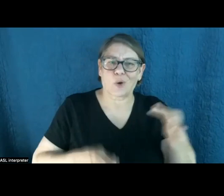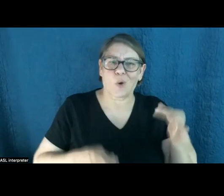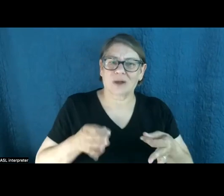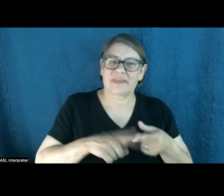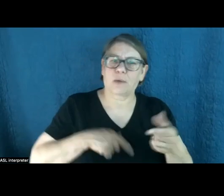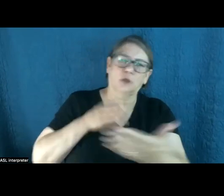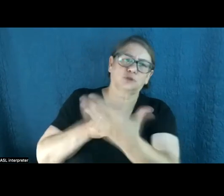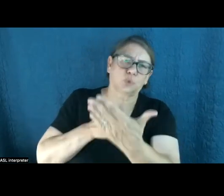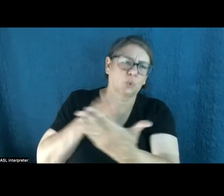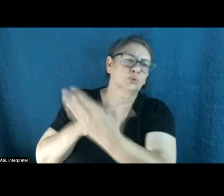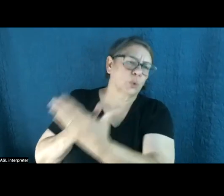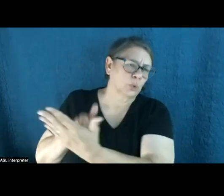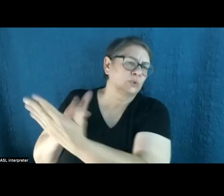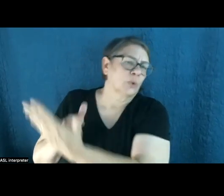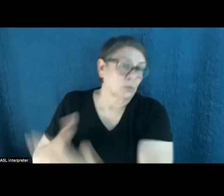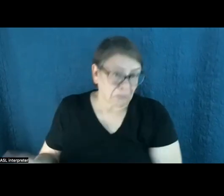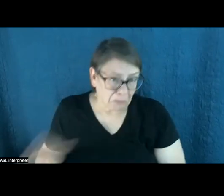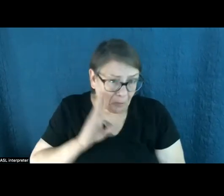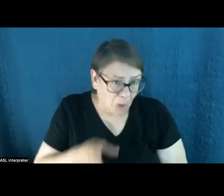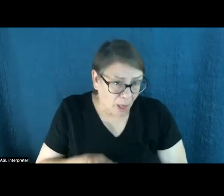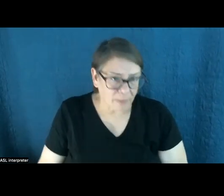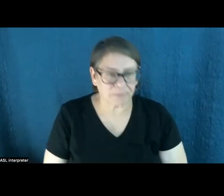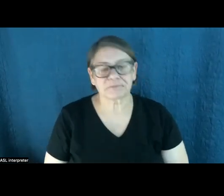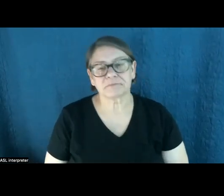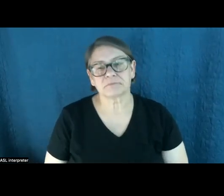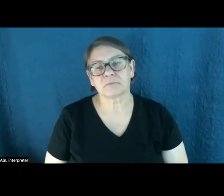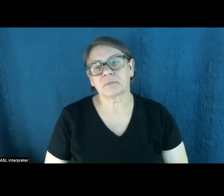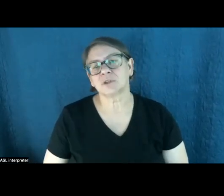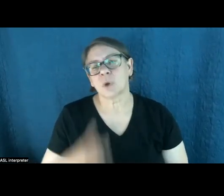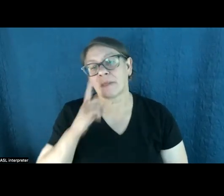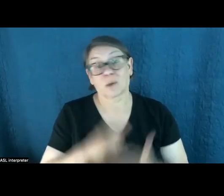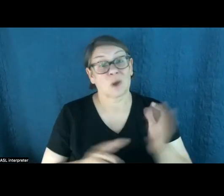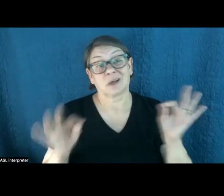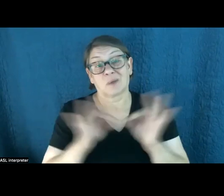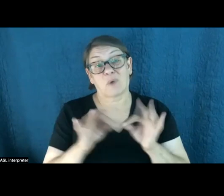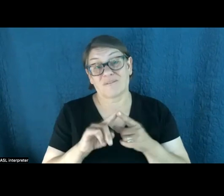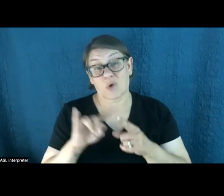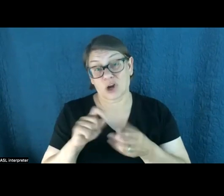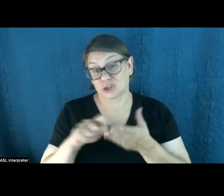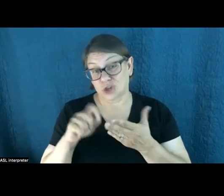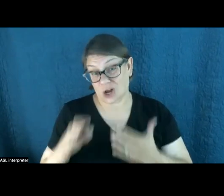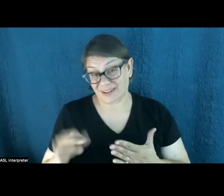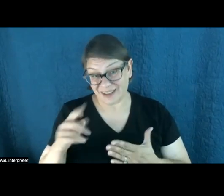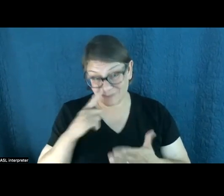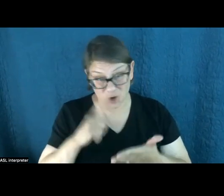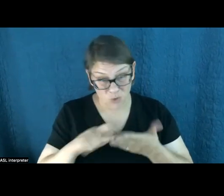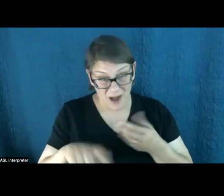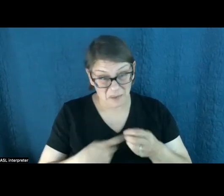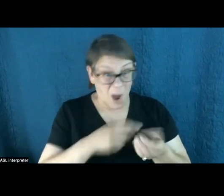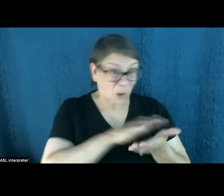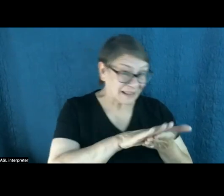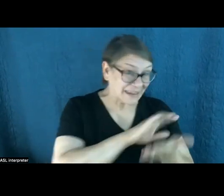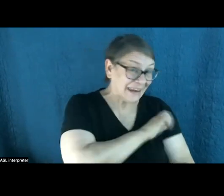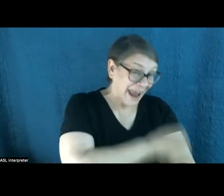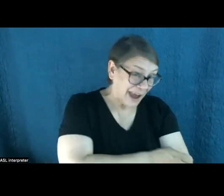if that's what they want. So I think the takeaway for journalists here is if you're writing about clean energy and climate, you really need to go the